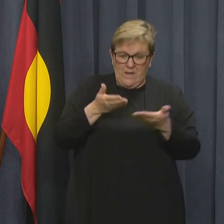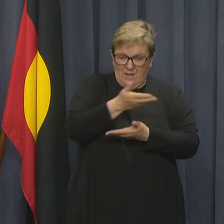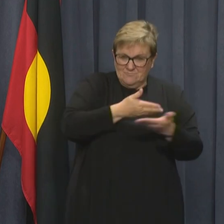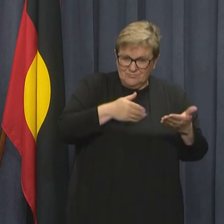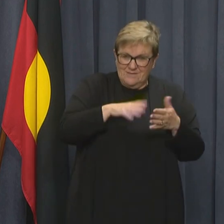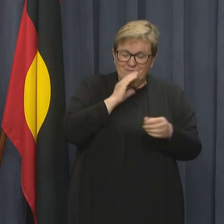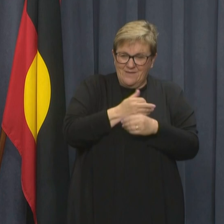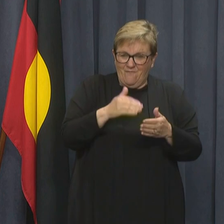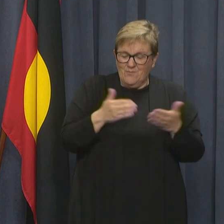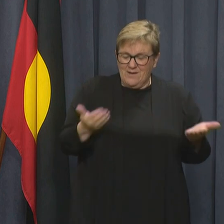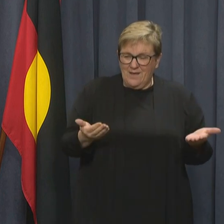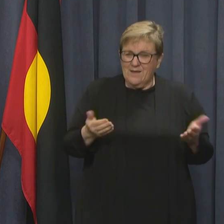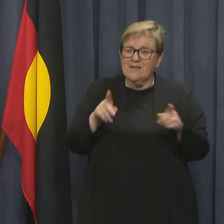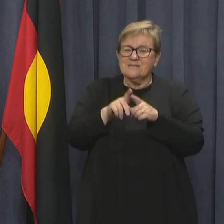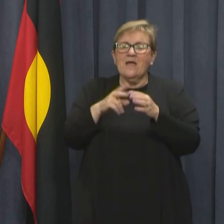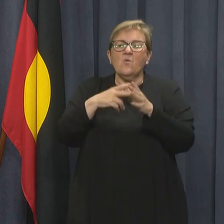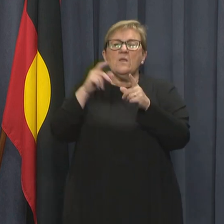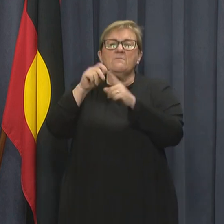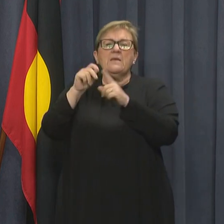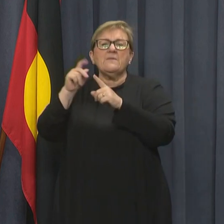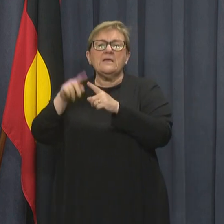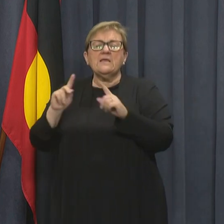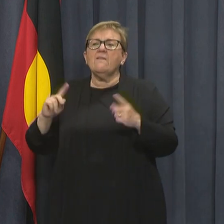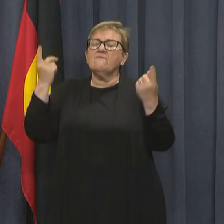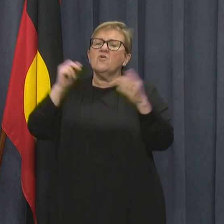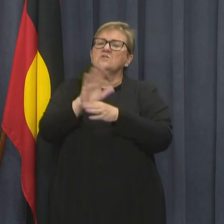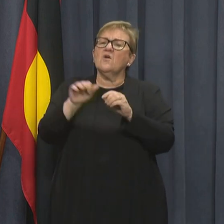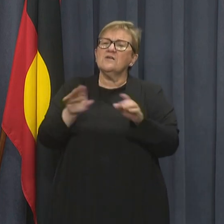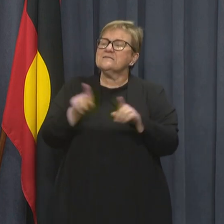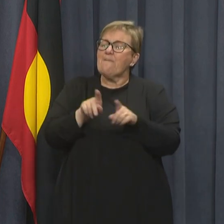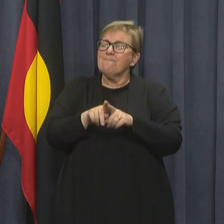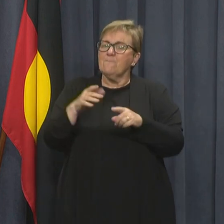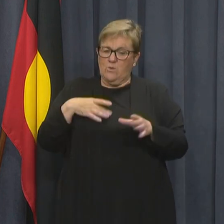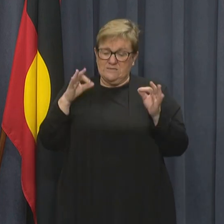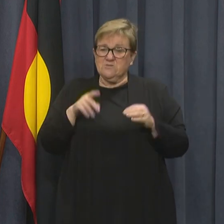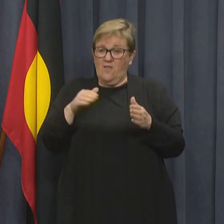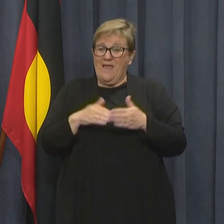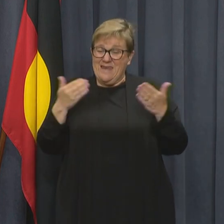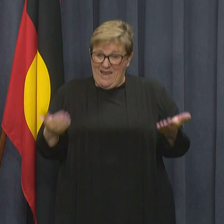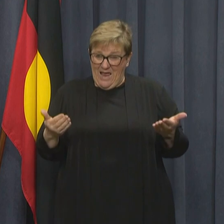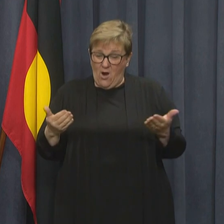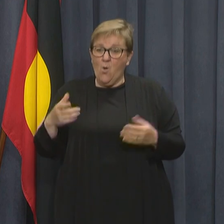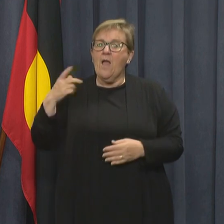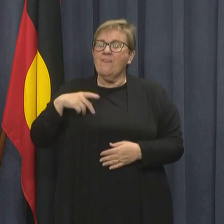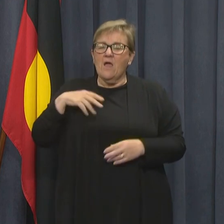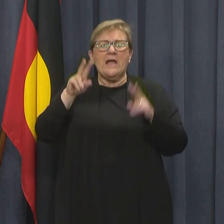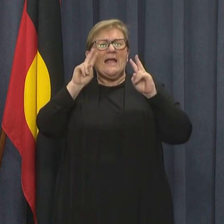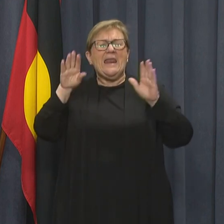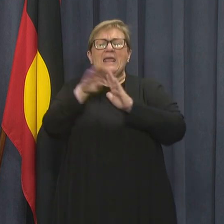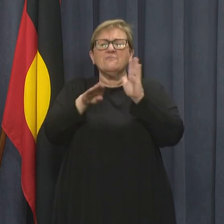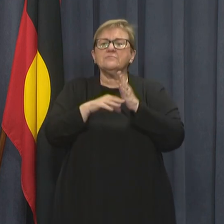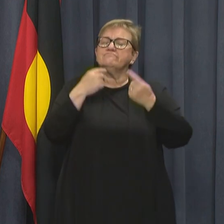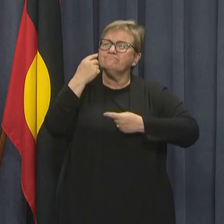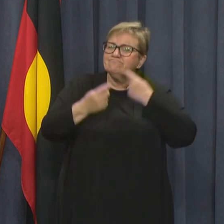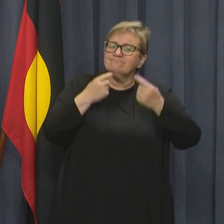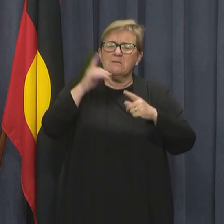And just like it was with PPE in the original outbreak. So that is being determined now. And that's why we will have those clear definitions of what